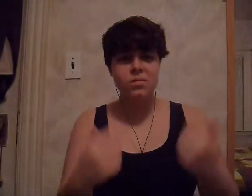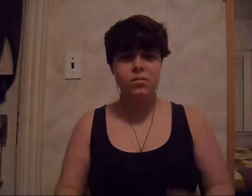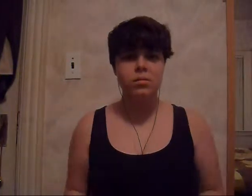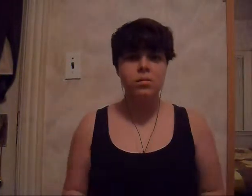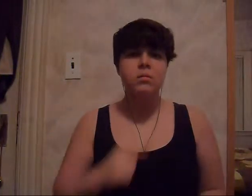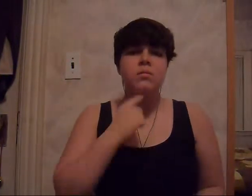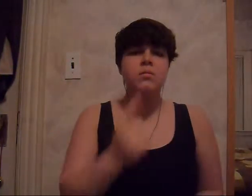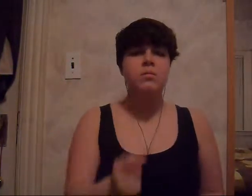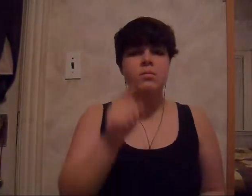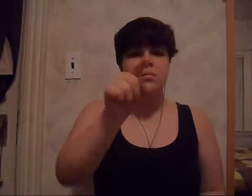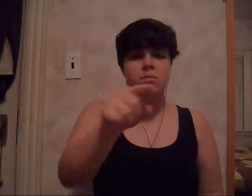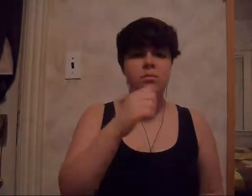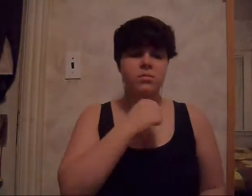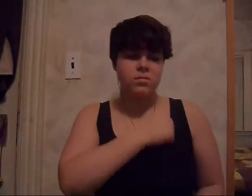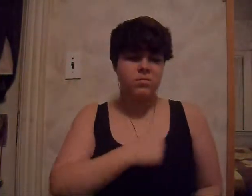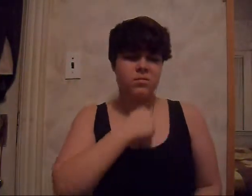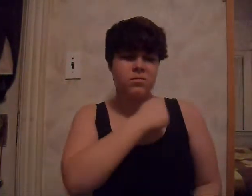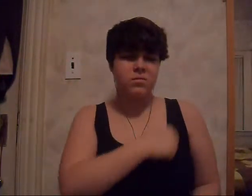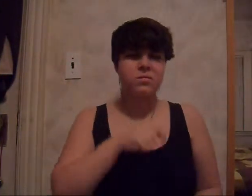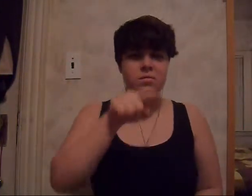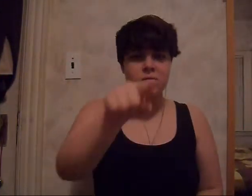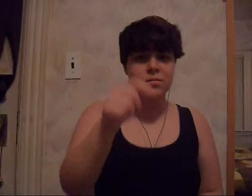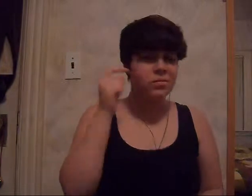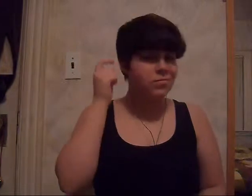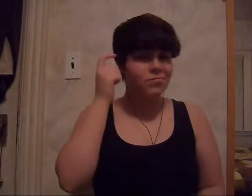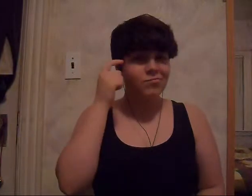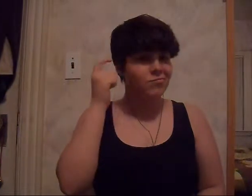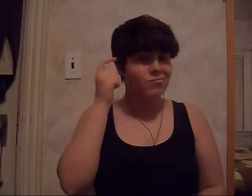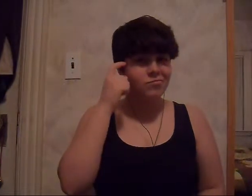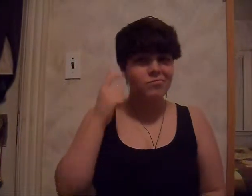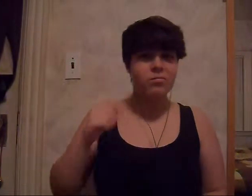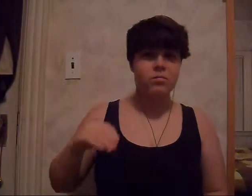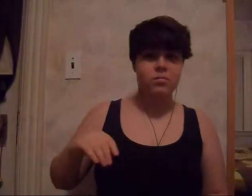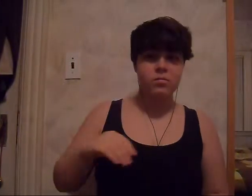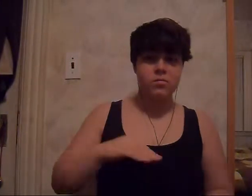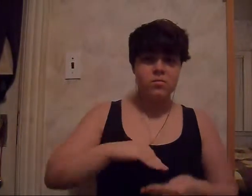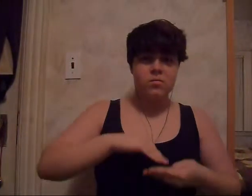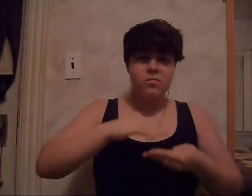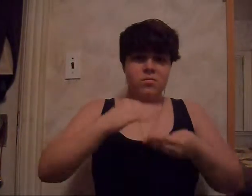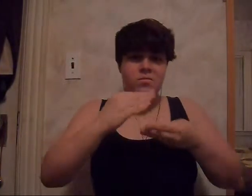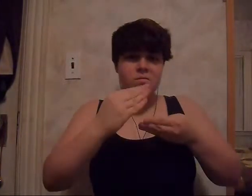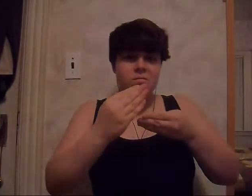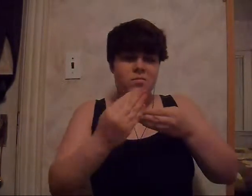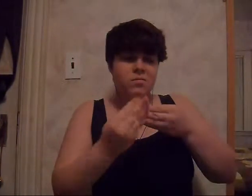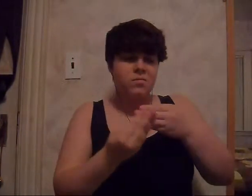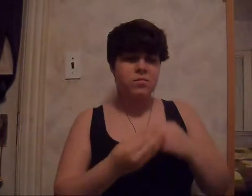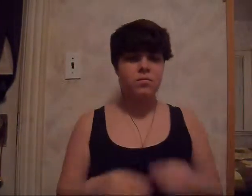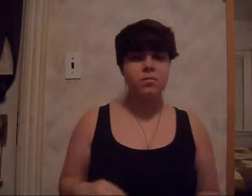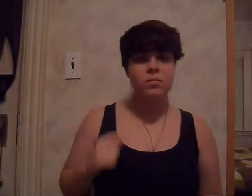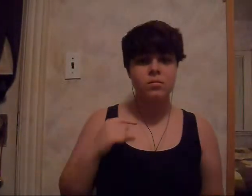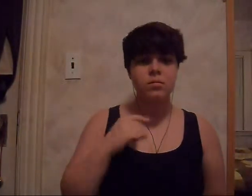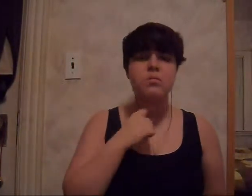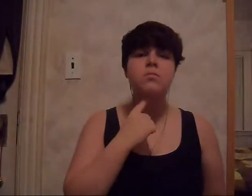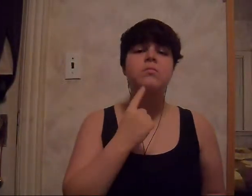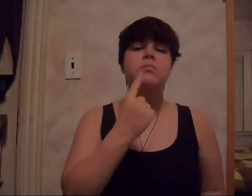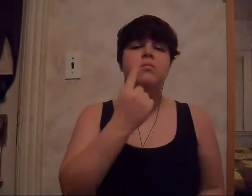you tell me that you're sorry, didn't think I'd turn around You say